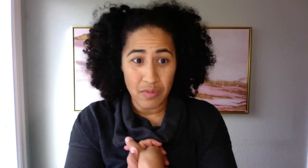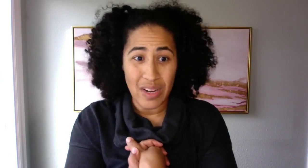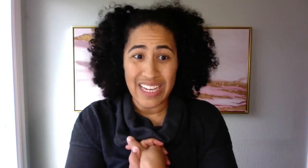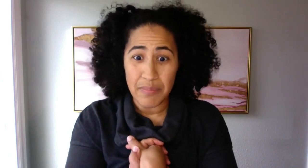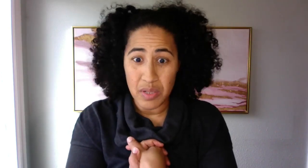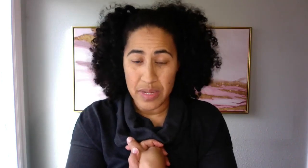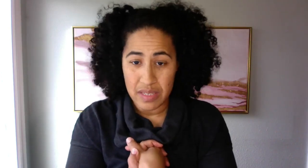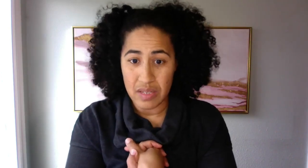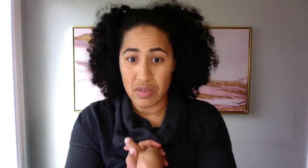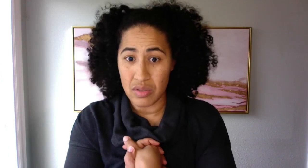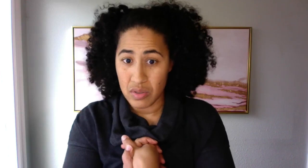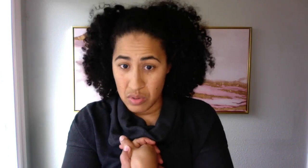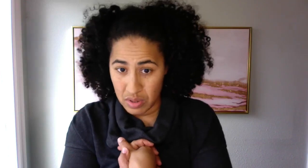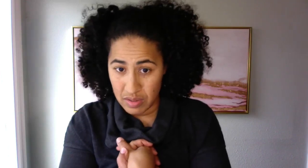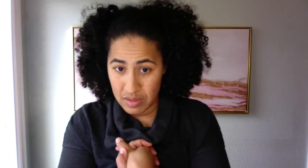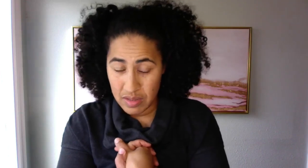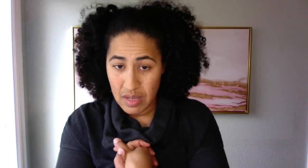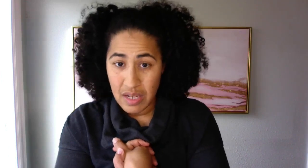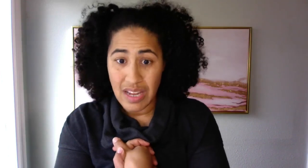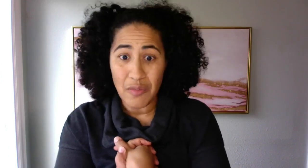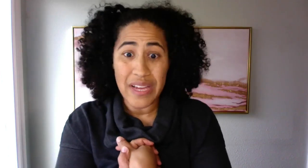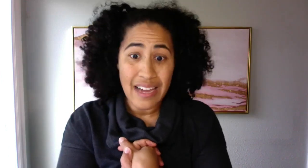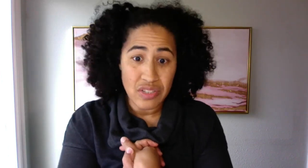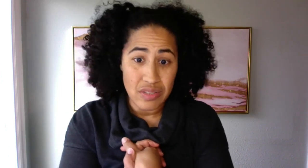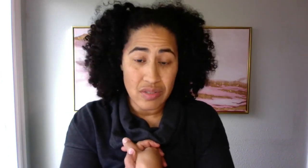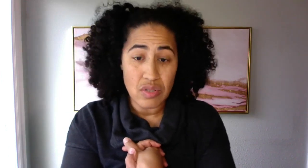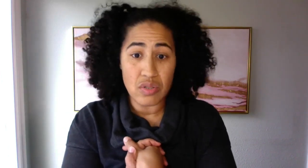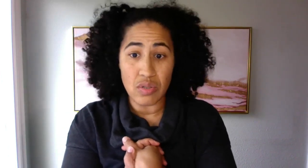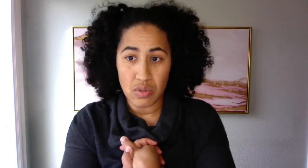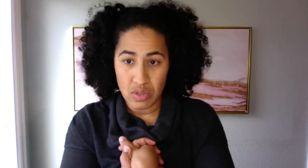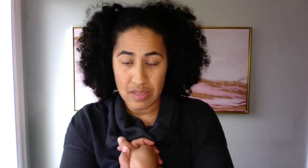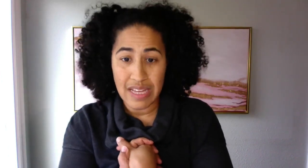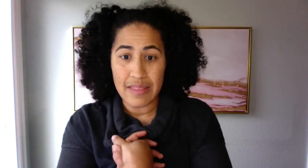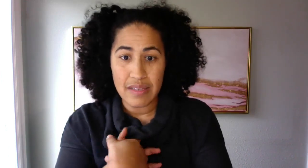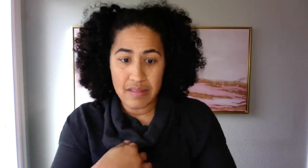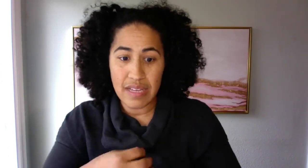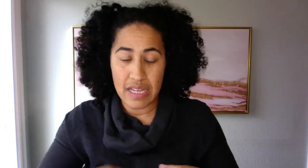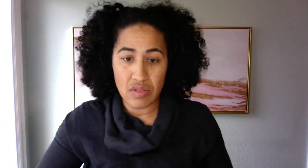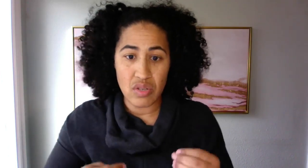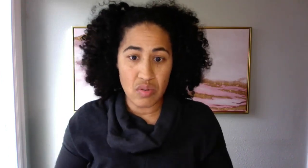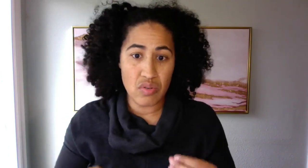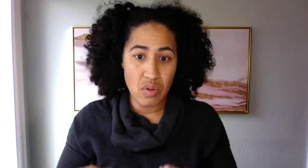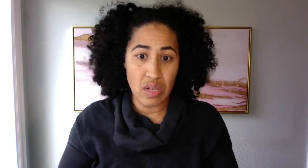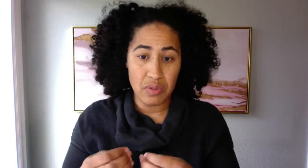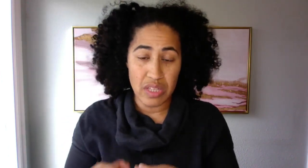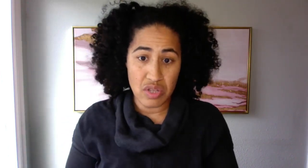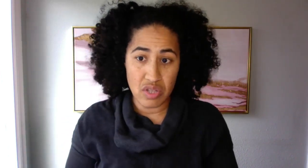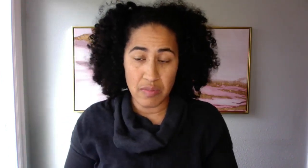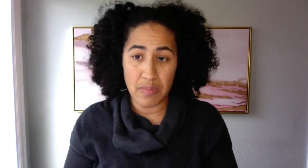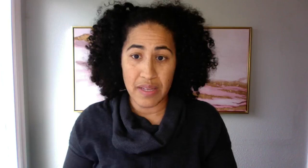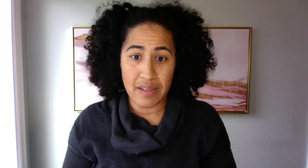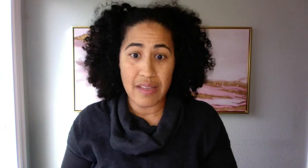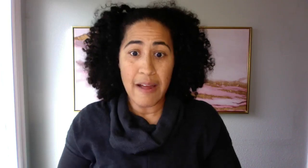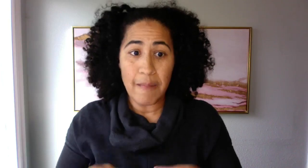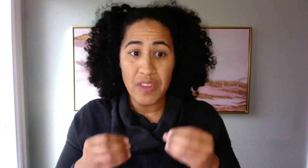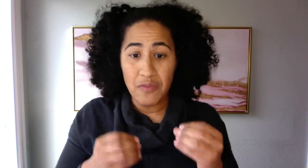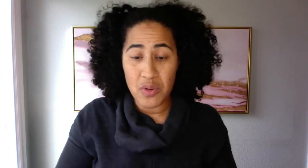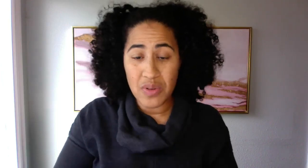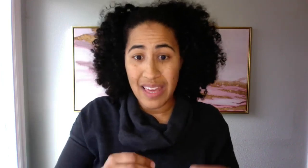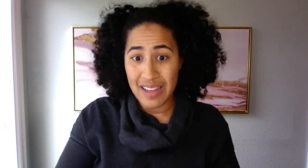implementing solutions, not reactions, solutions. And this takes a huge toll on relationships, because if you can't